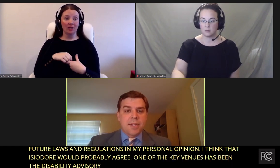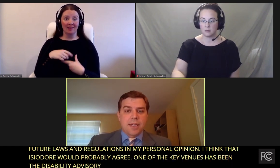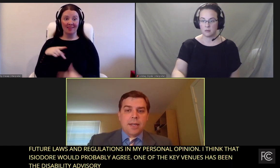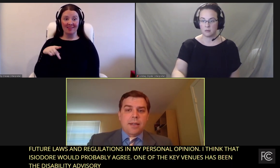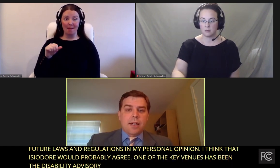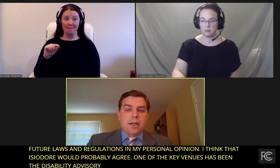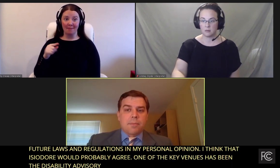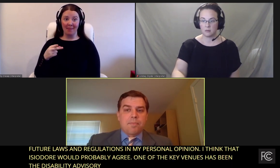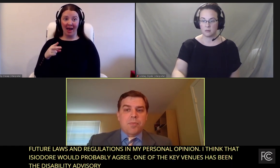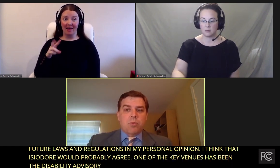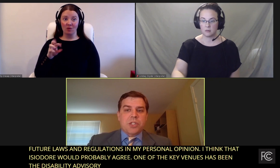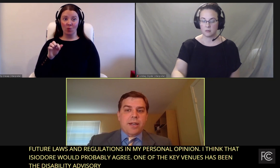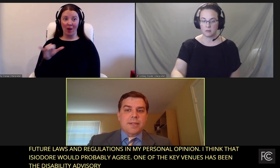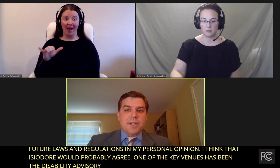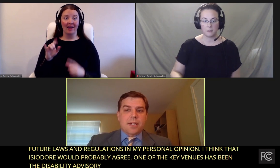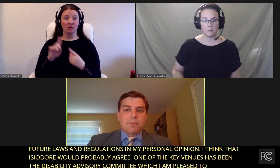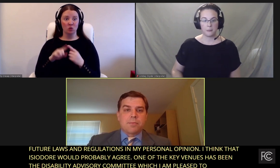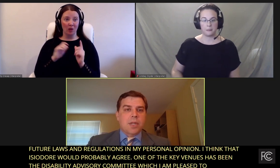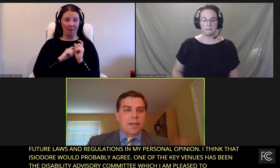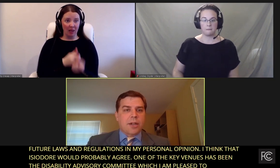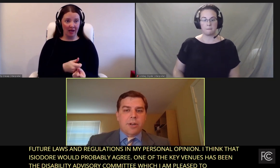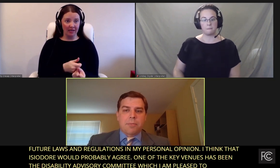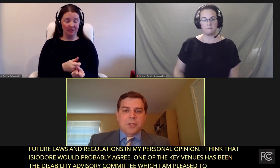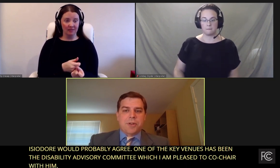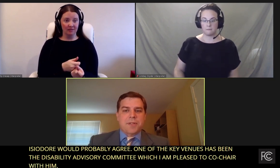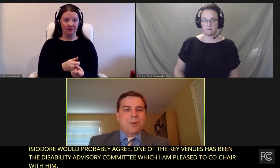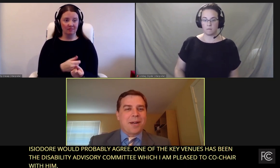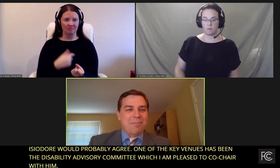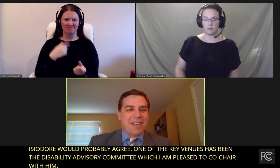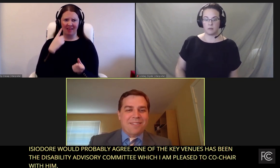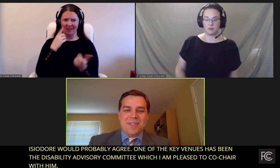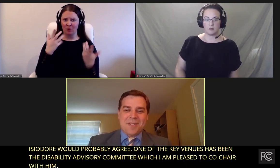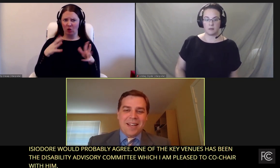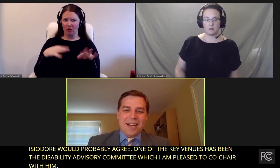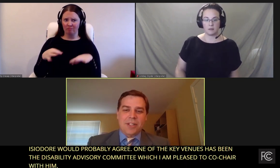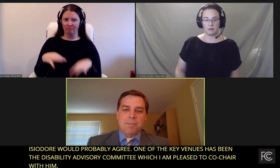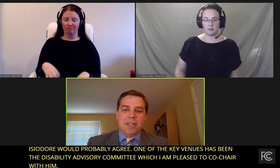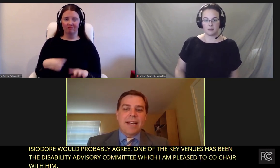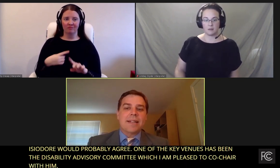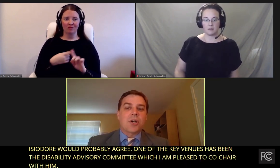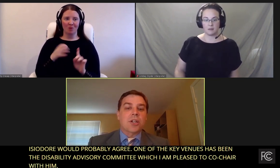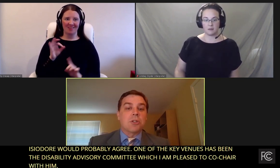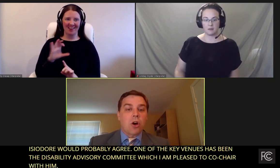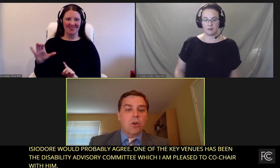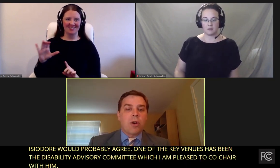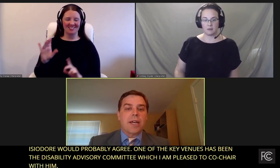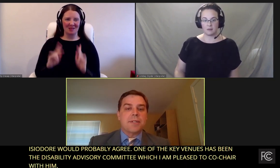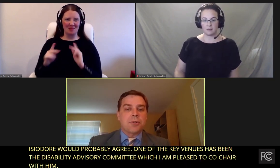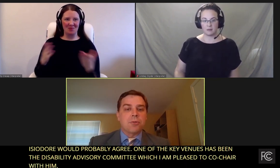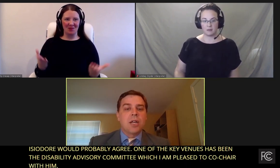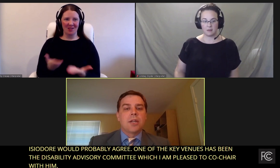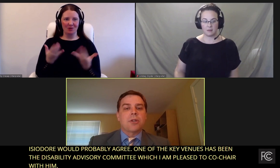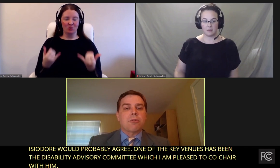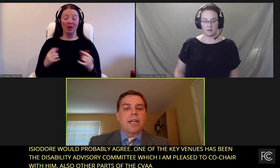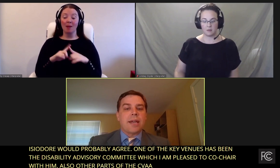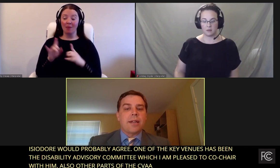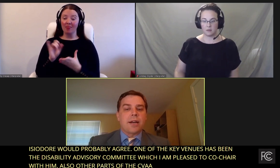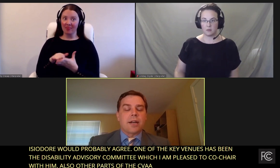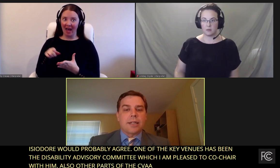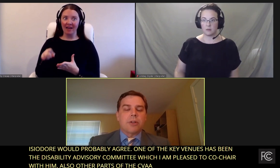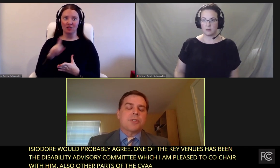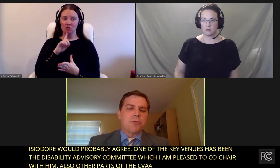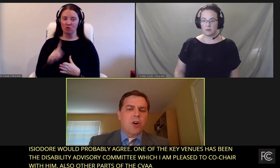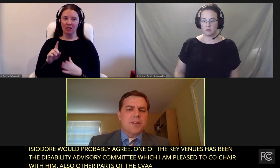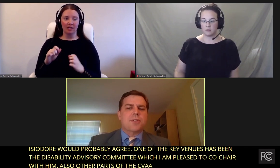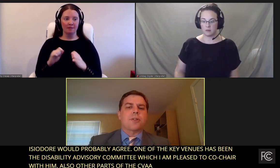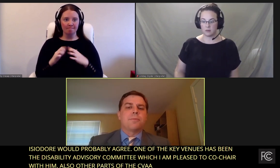compliance, which has, I think, already been addressed here by my FCC colleagues. But that has gone a long way to create,